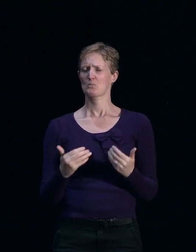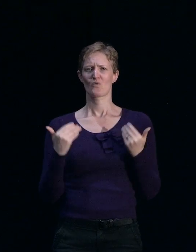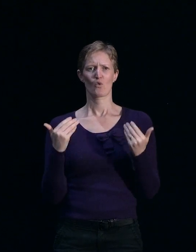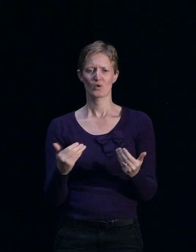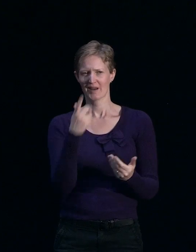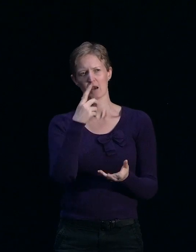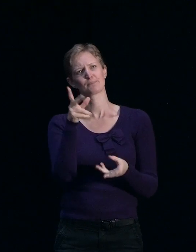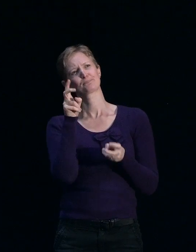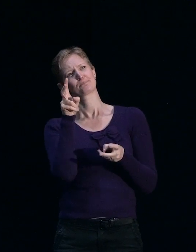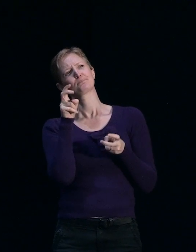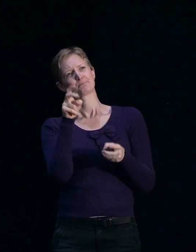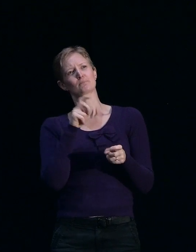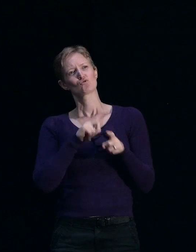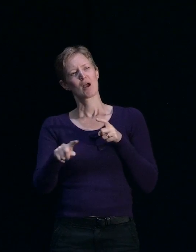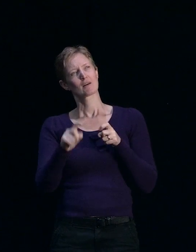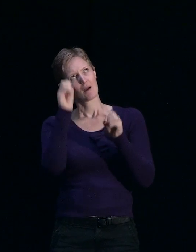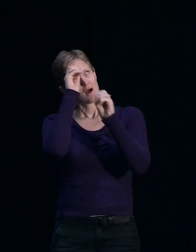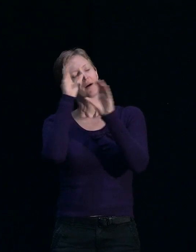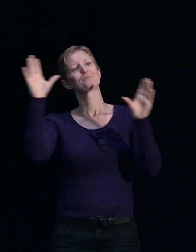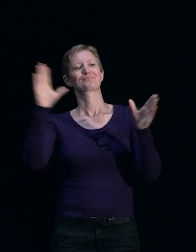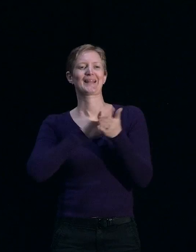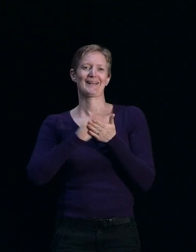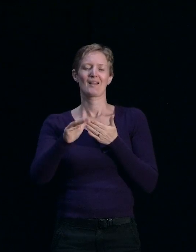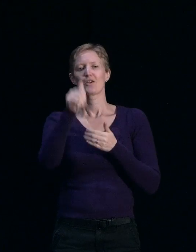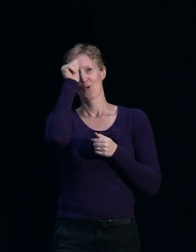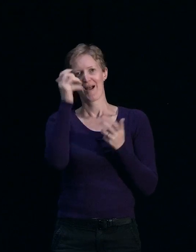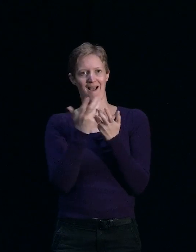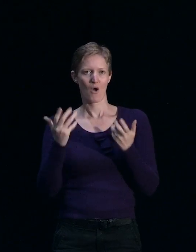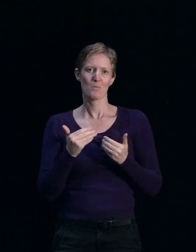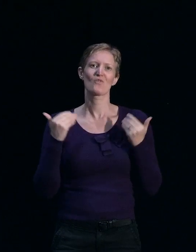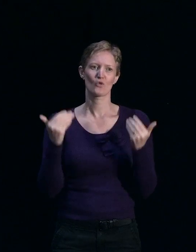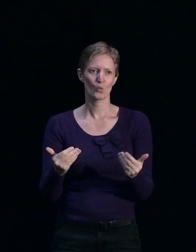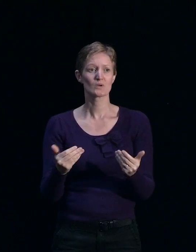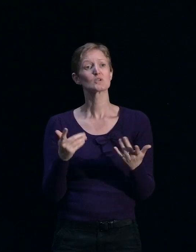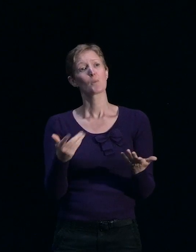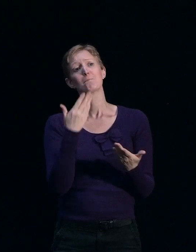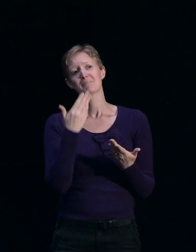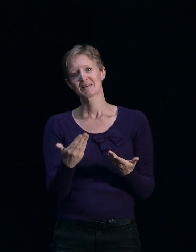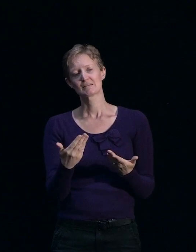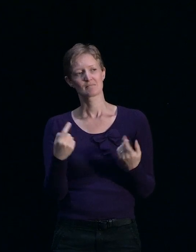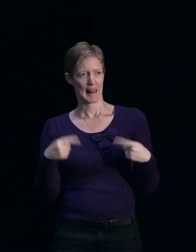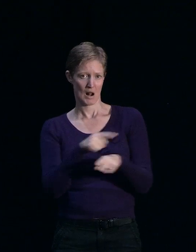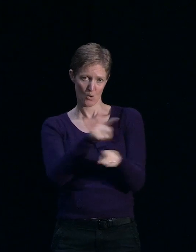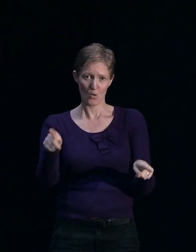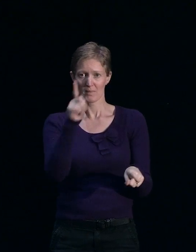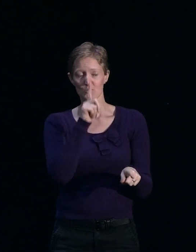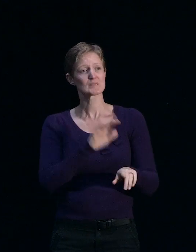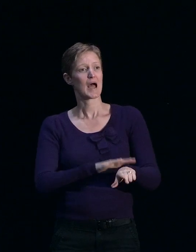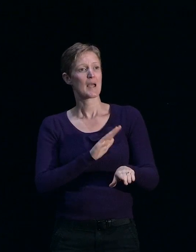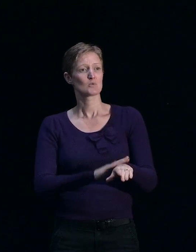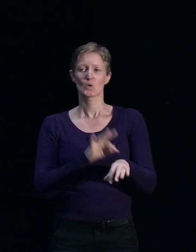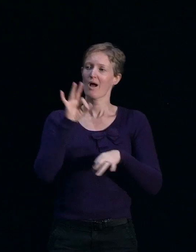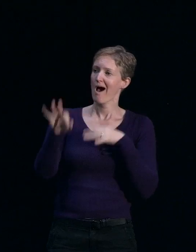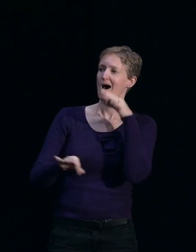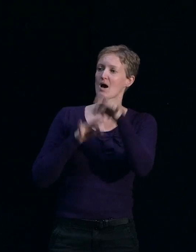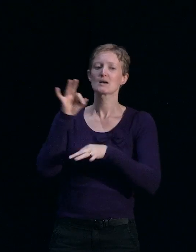some better understanding. So I would ask that you allow people to ask questions and we will share the microphone around